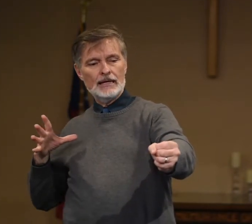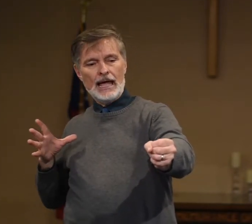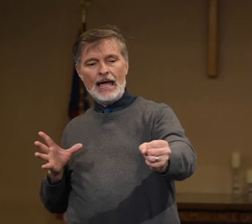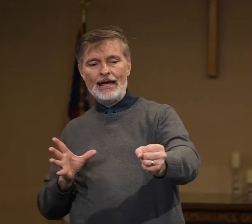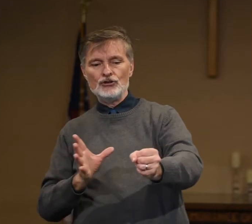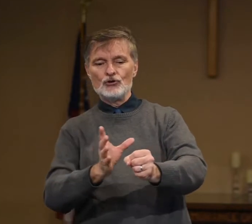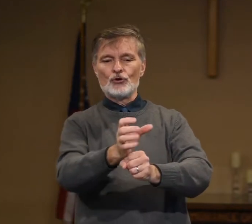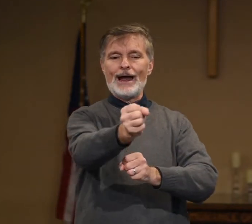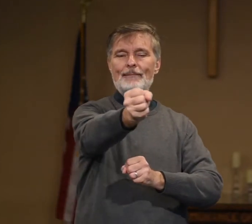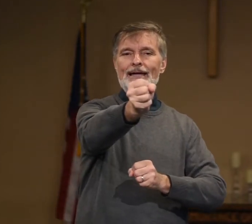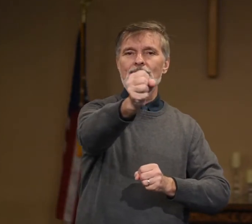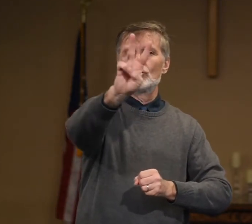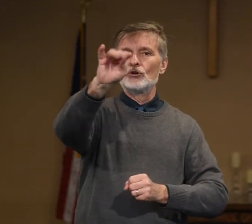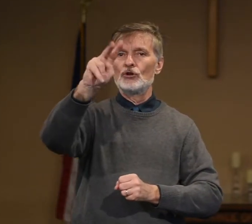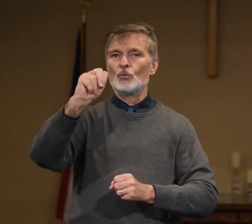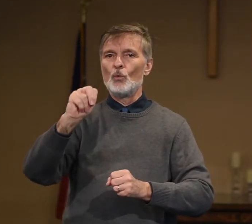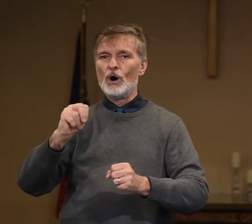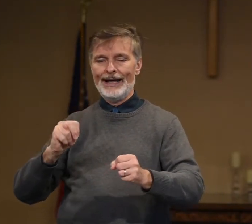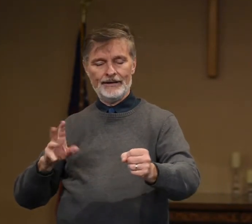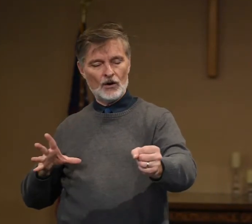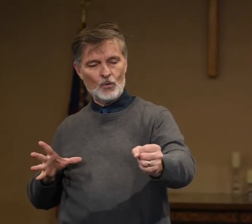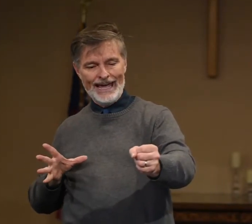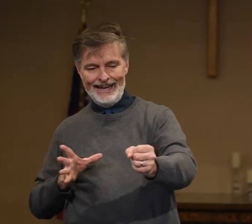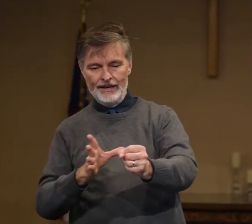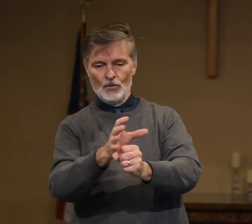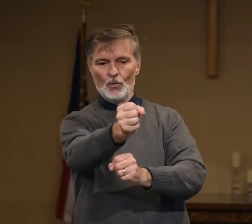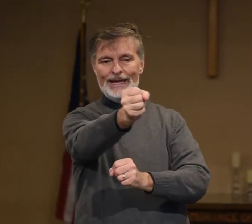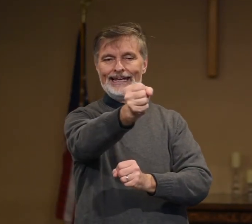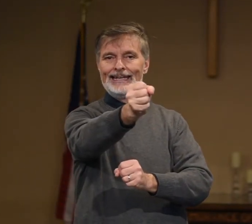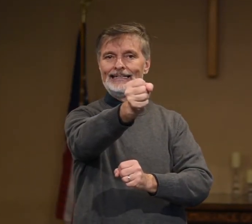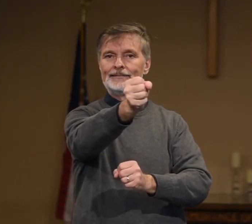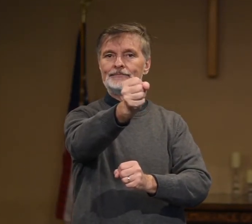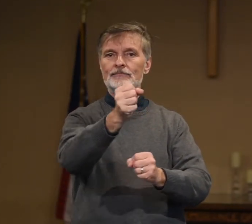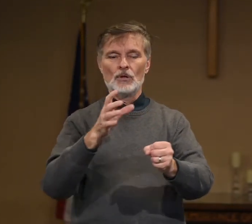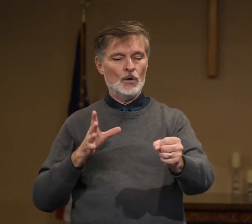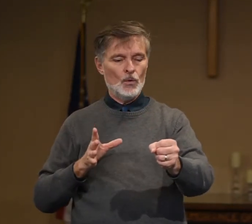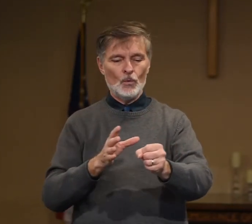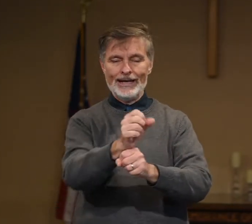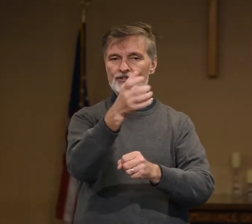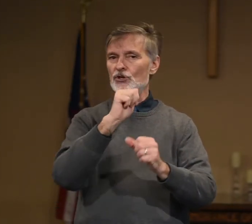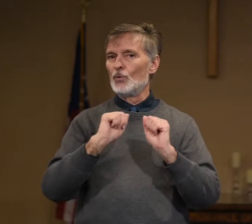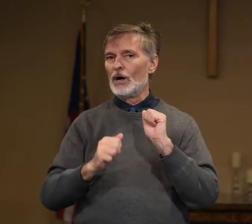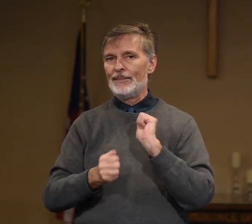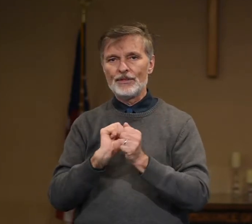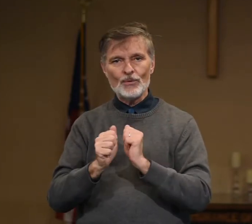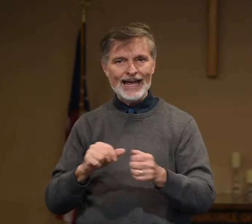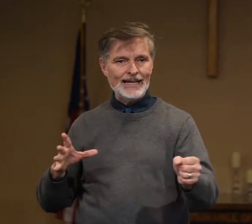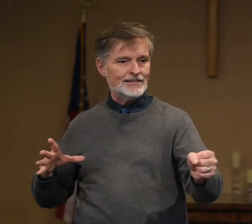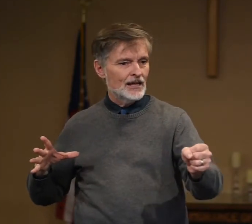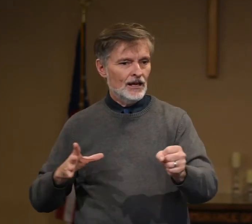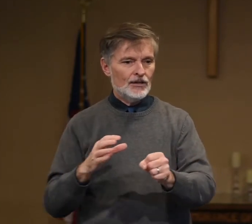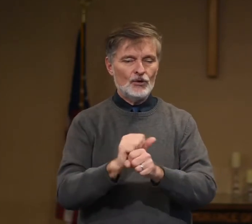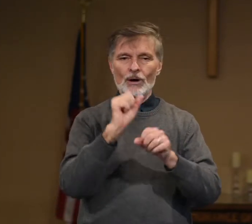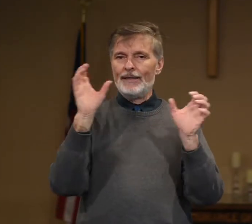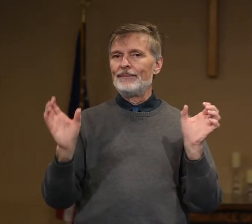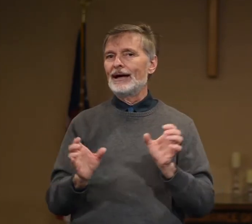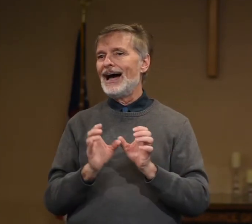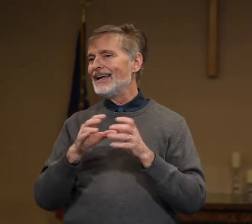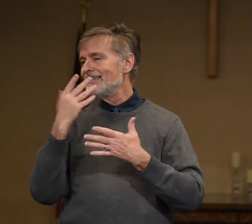And you grab it. Won. Or win. Win. Win. So you won the race. You won the contest.